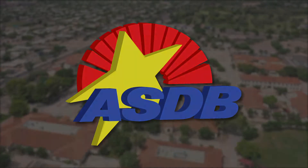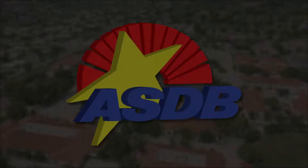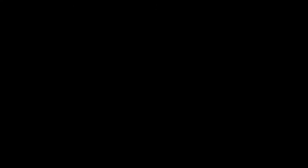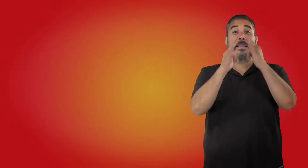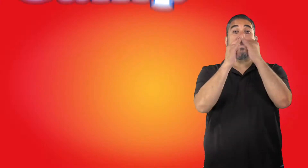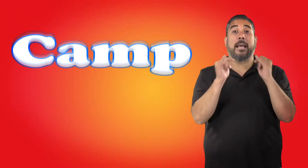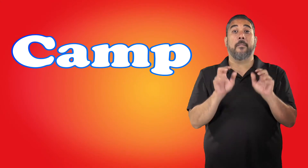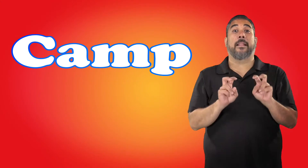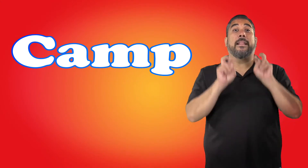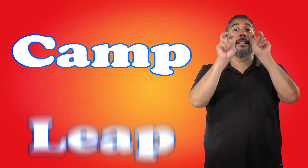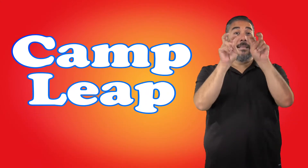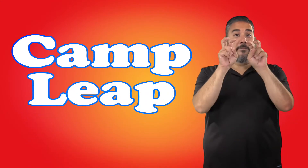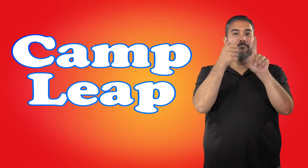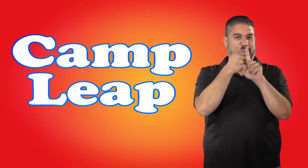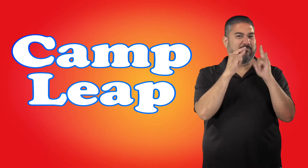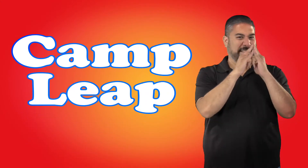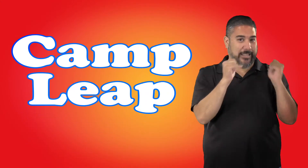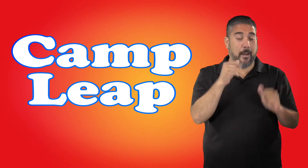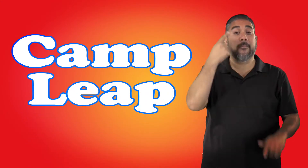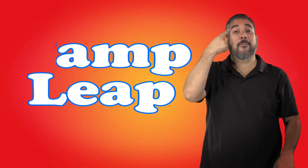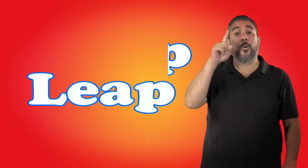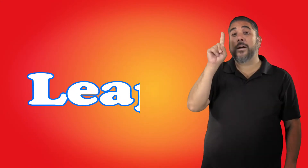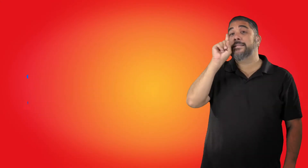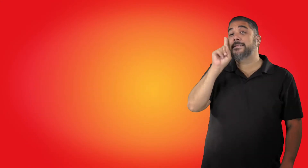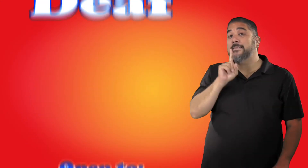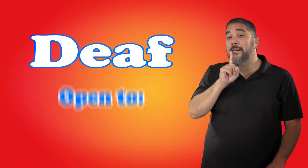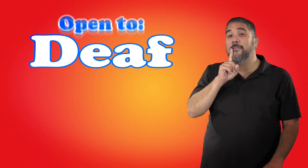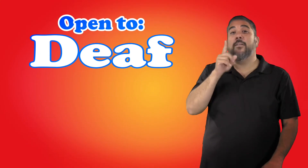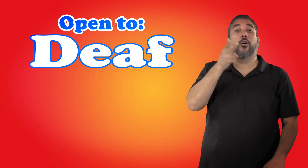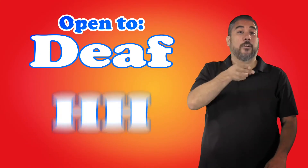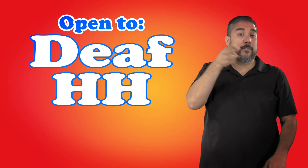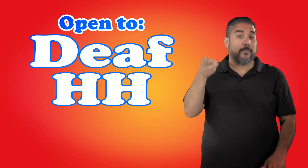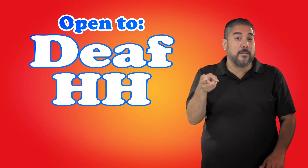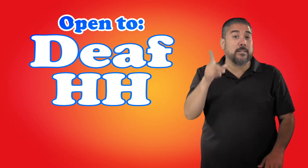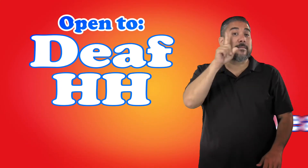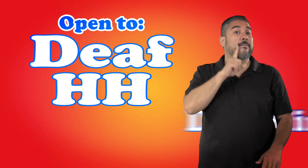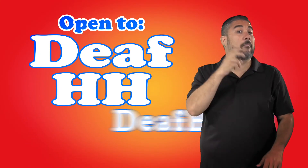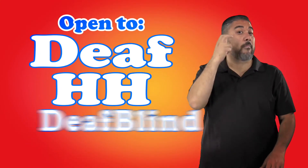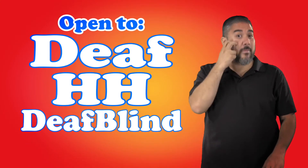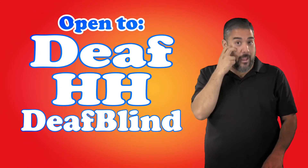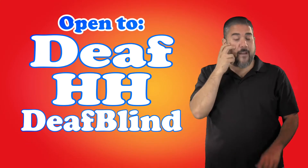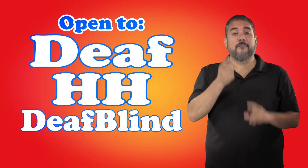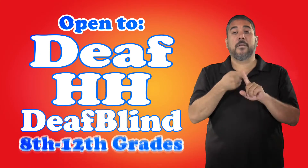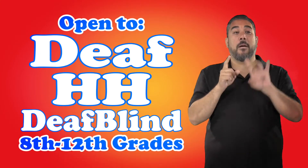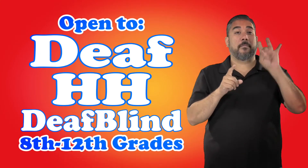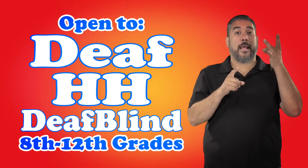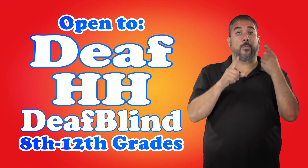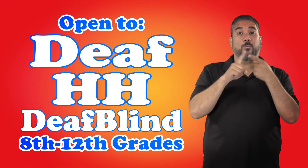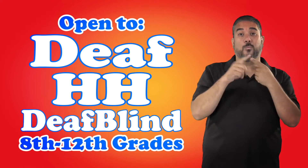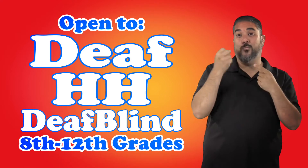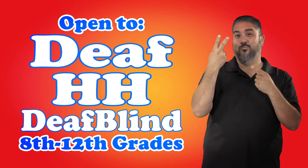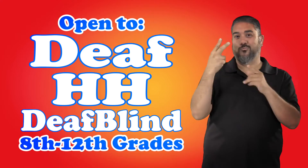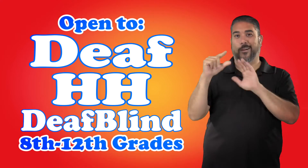What is Camp Leap? It's for deaf, hard-of-hearing, and deafblind students entering 8th through 12th grade.